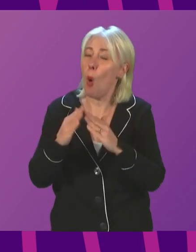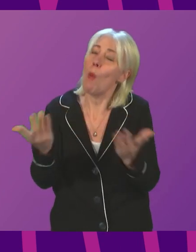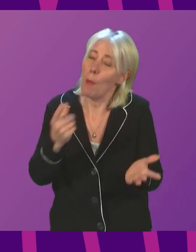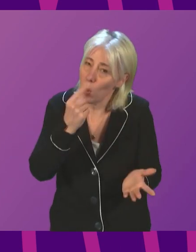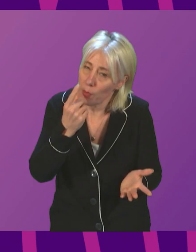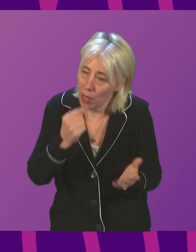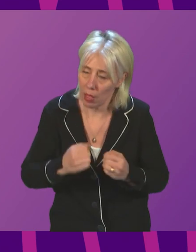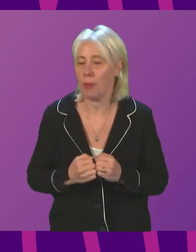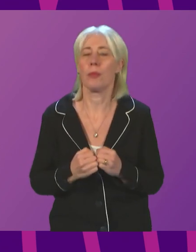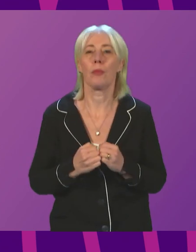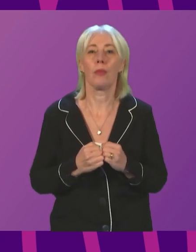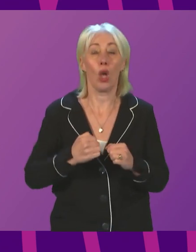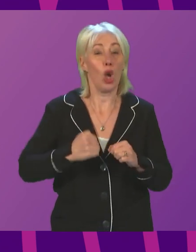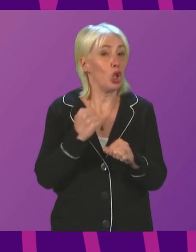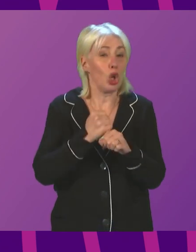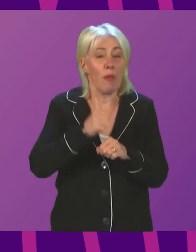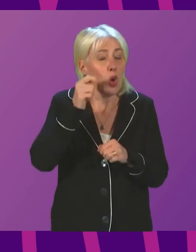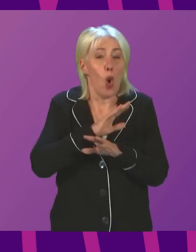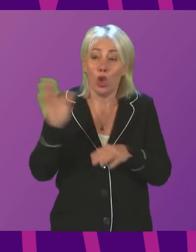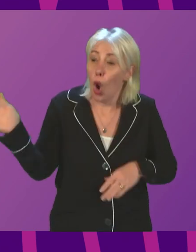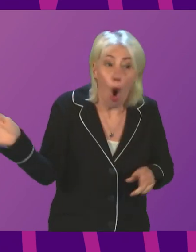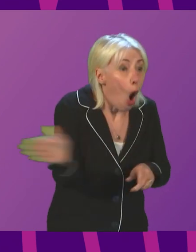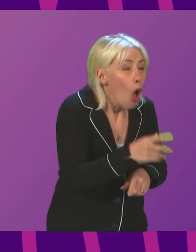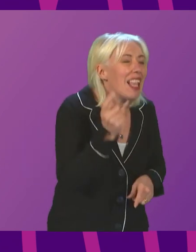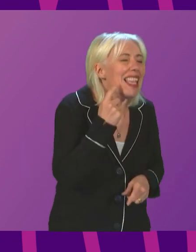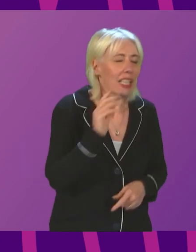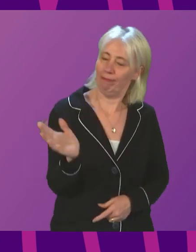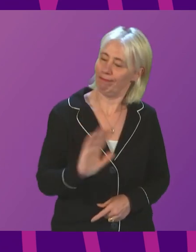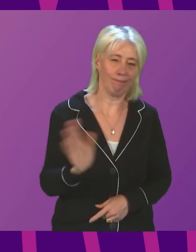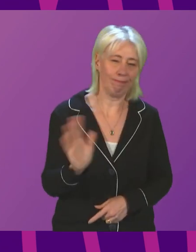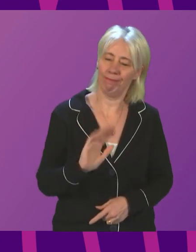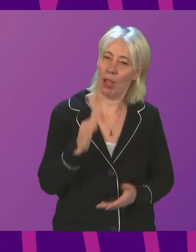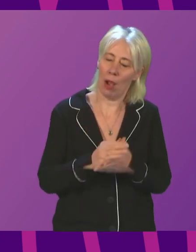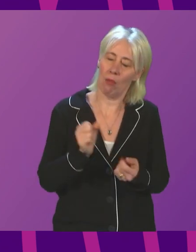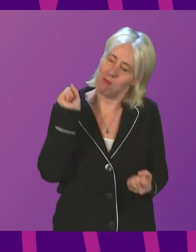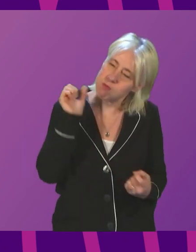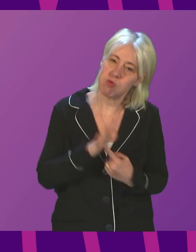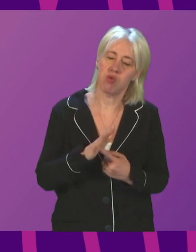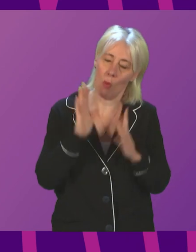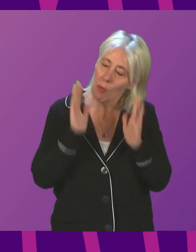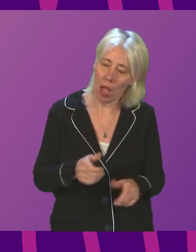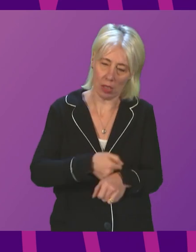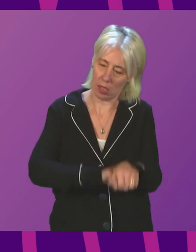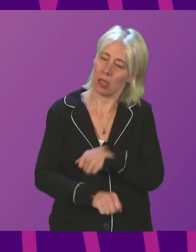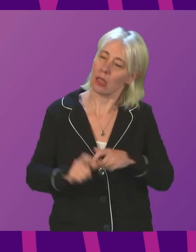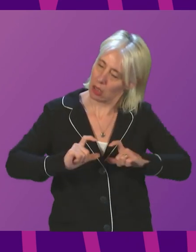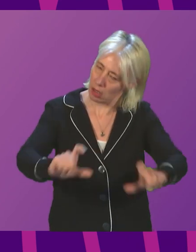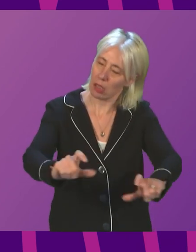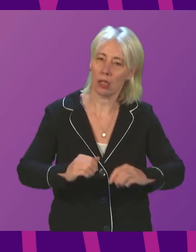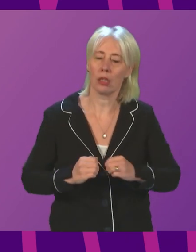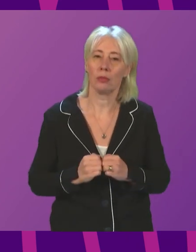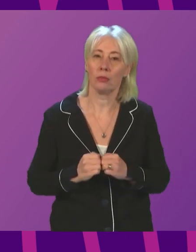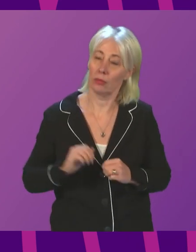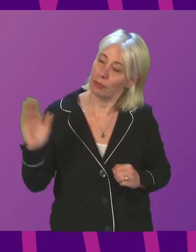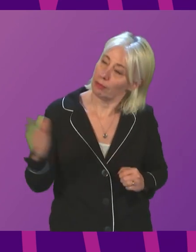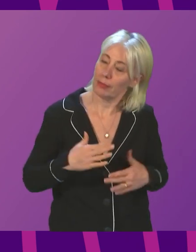The Government knows that none of this is easy, but it is vital that these efforts continue. The entire